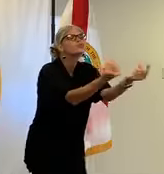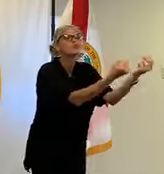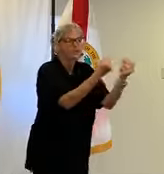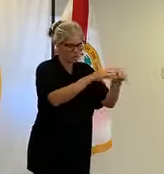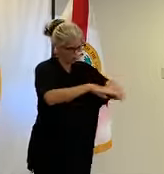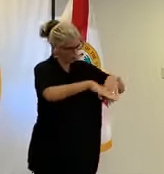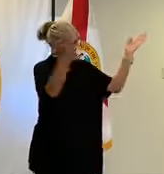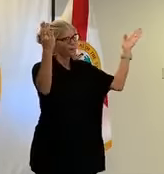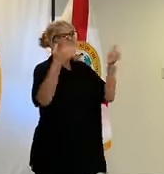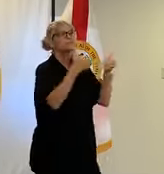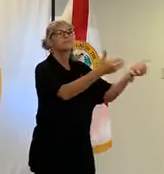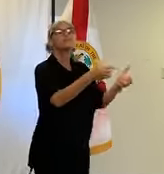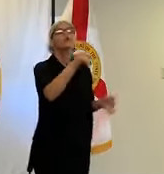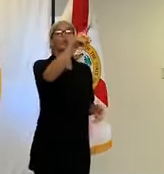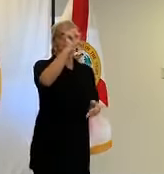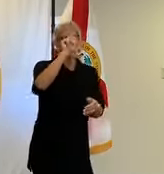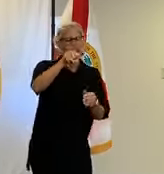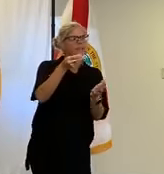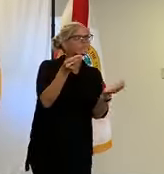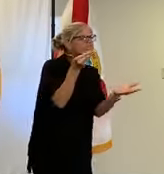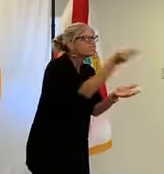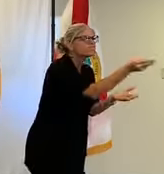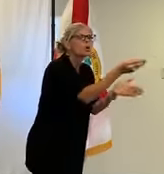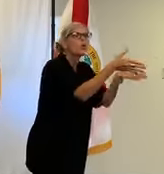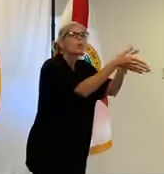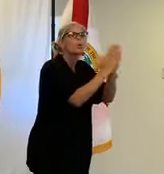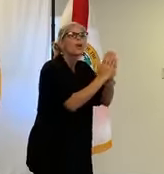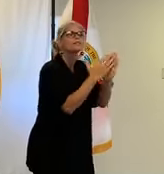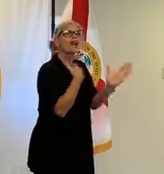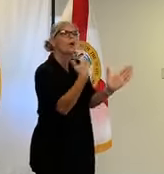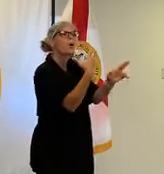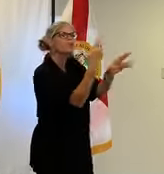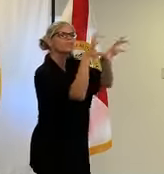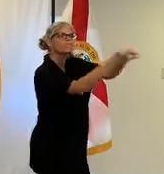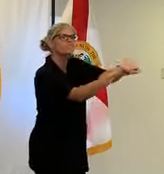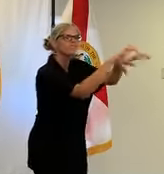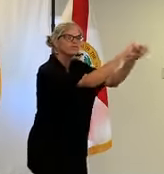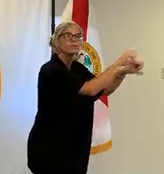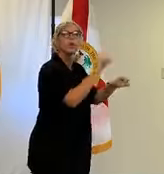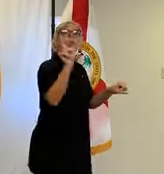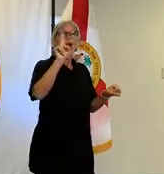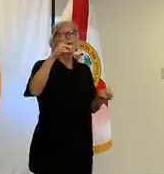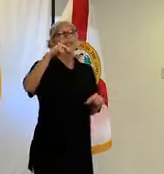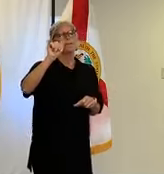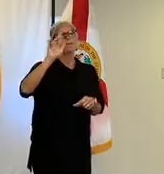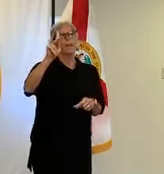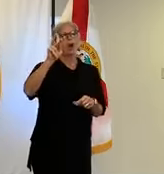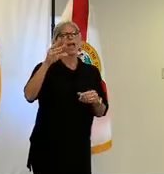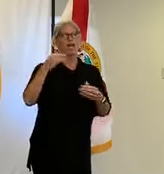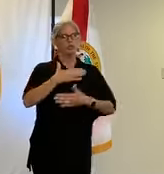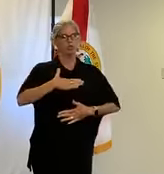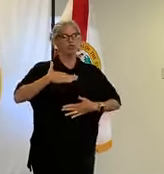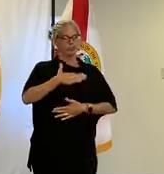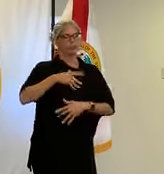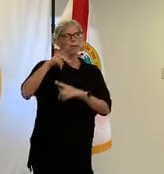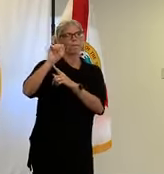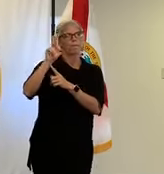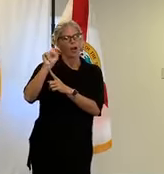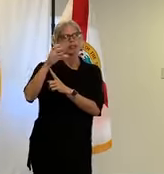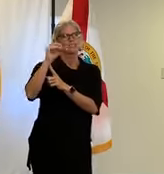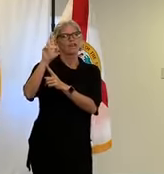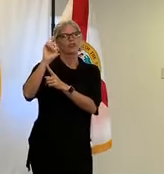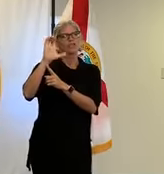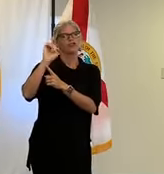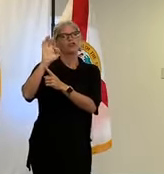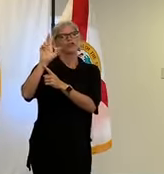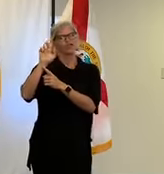requests in to clay uh to parks and recreation at clay county gov dot com that's parks